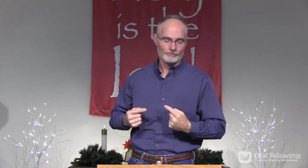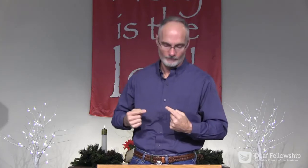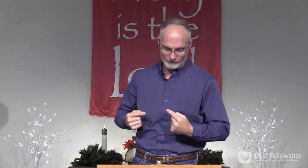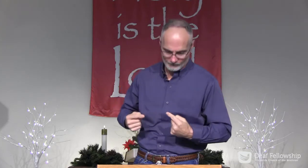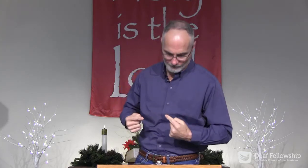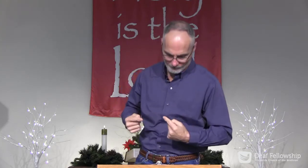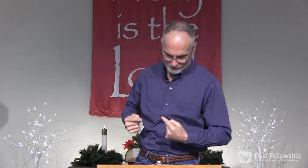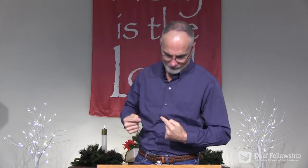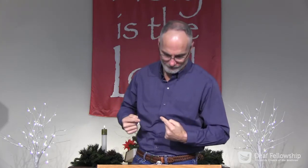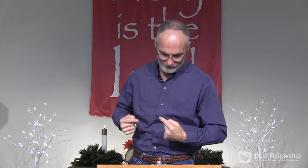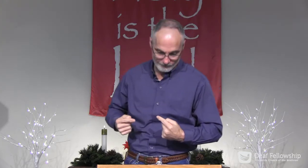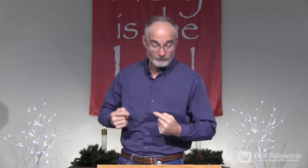past pains,